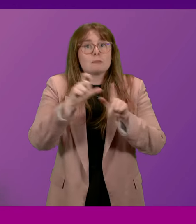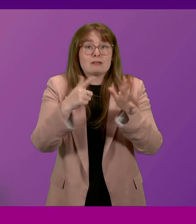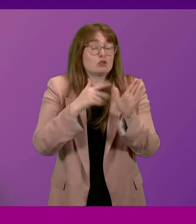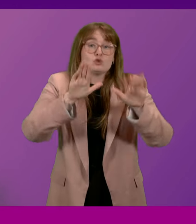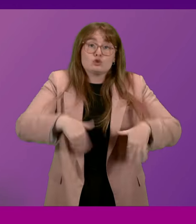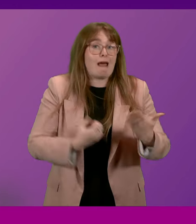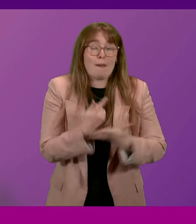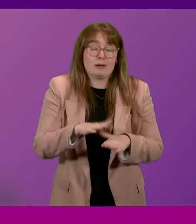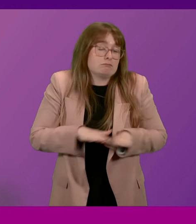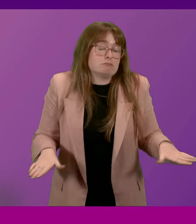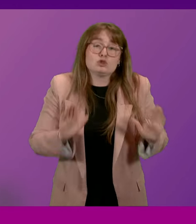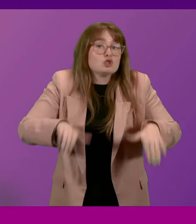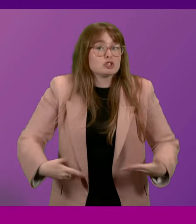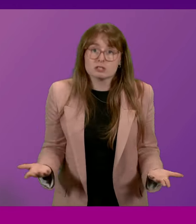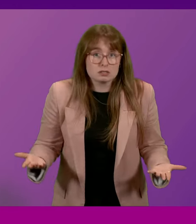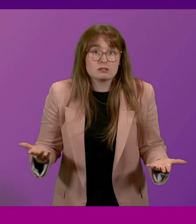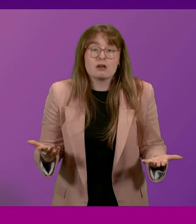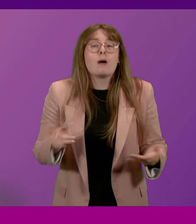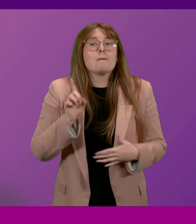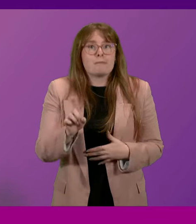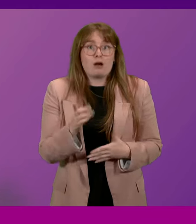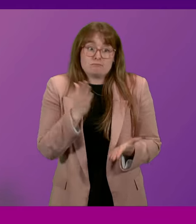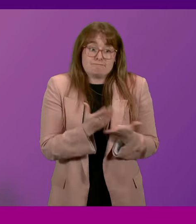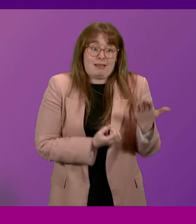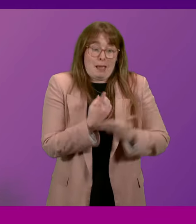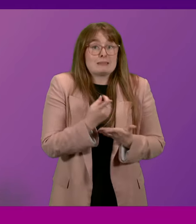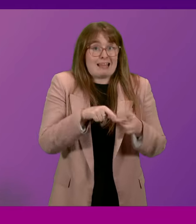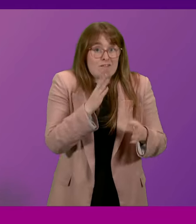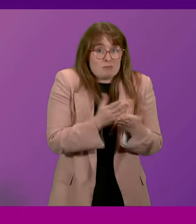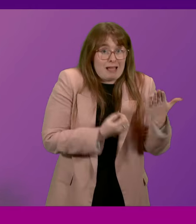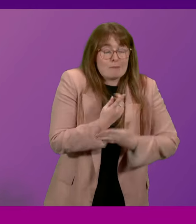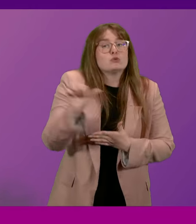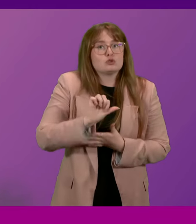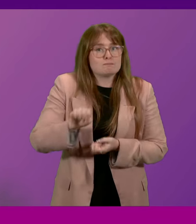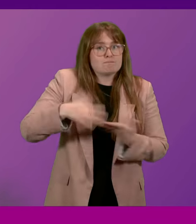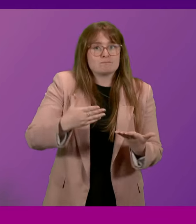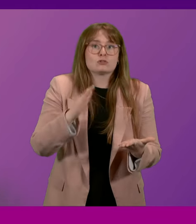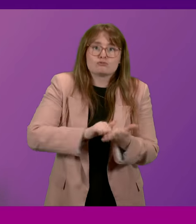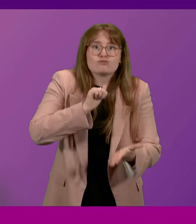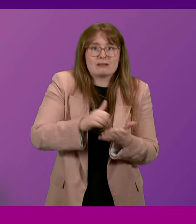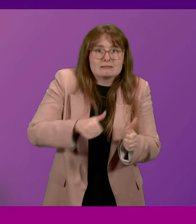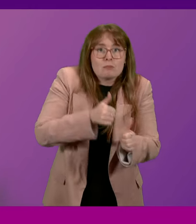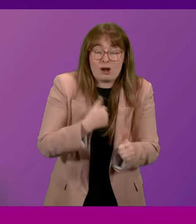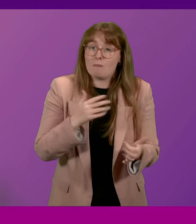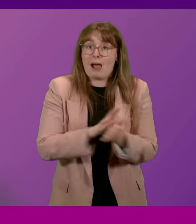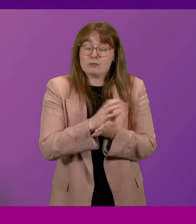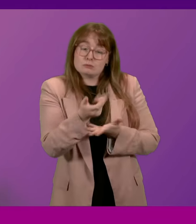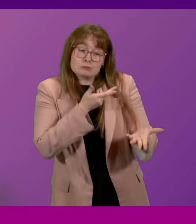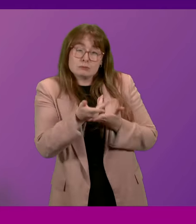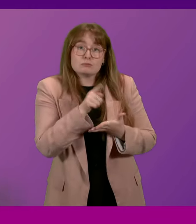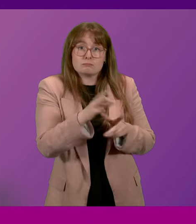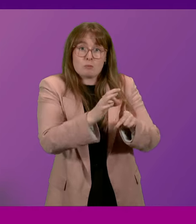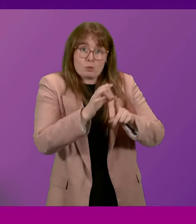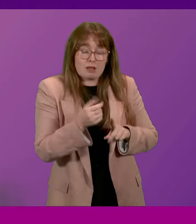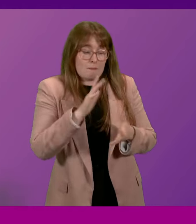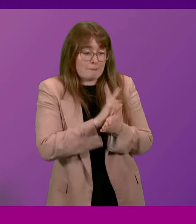be happening in any circumstance whatsoever, but where it happens we should provide the support. I'm open to discussing the issues that Pam Gossel puts to